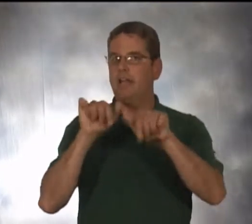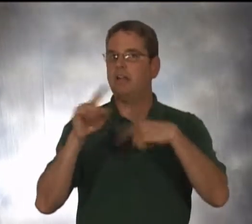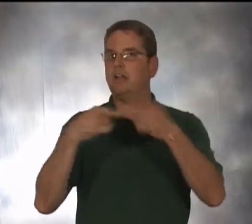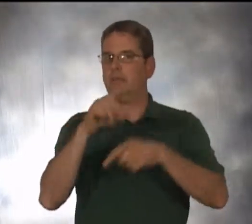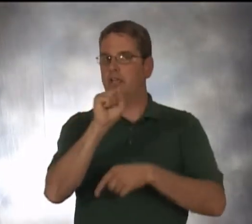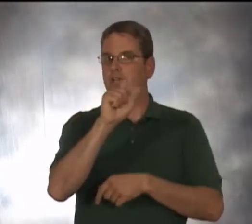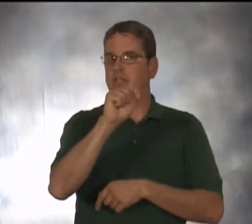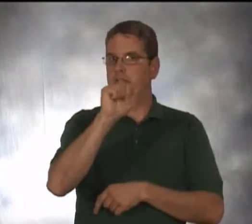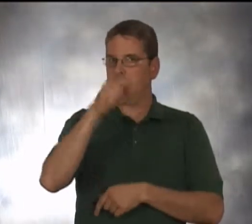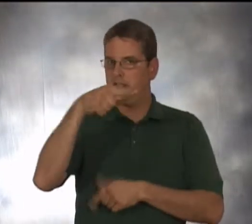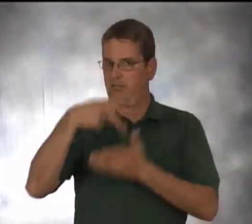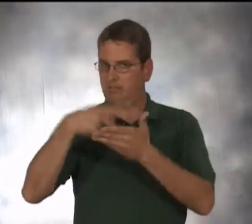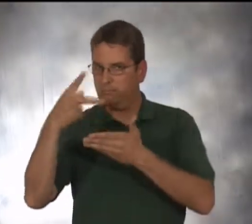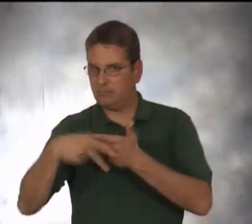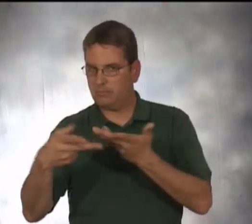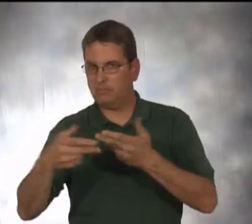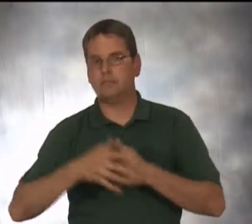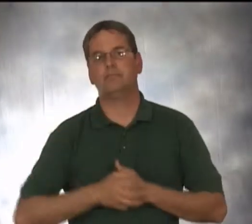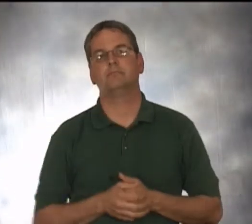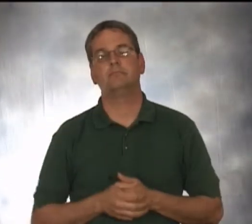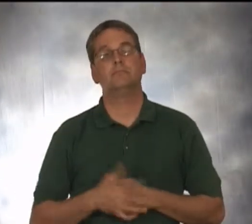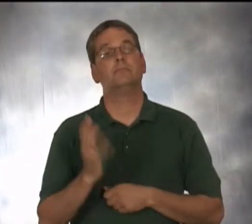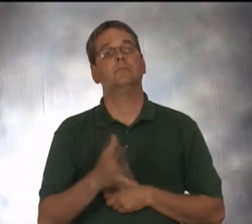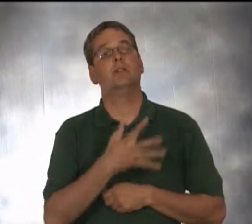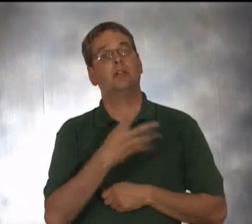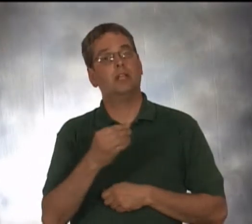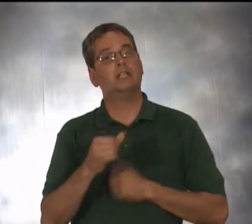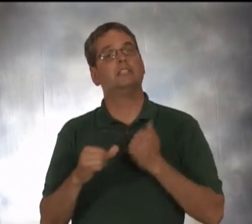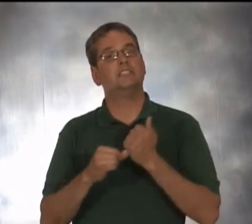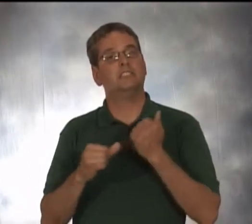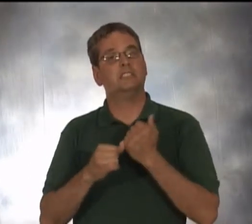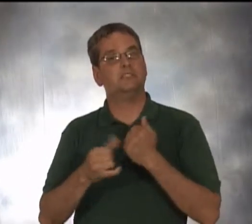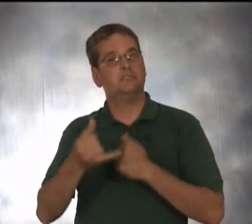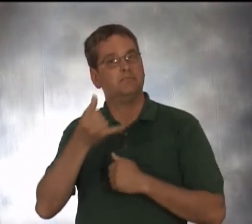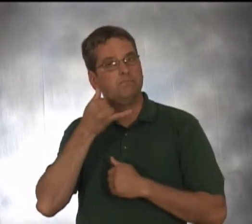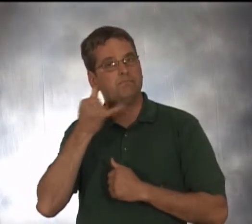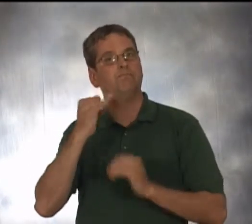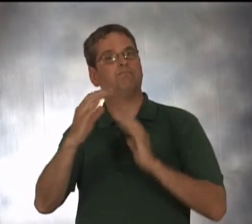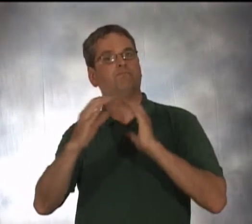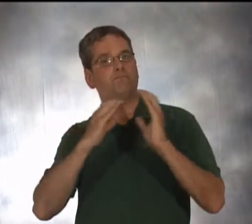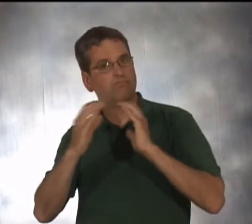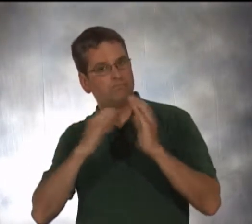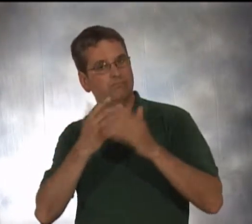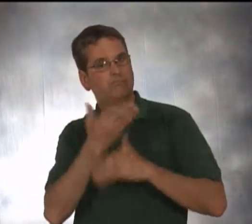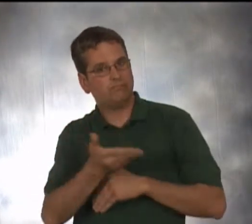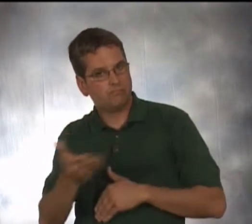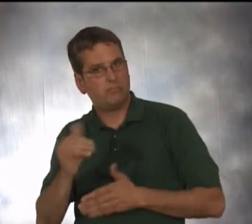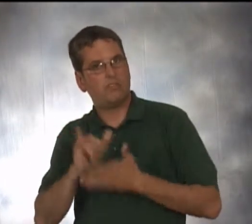program and the assistive telecommunication devices provided by the state.